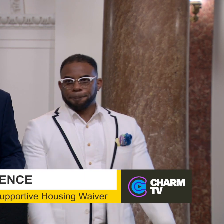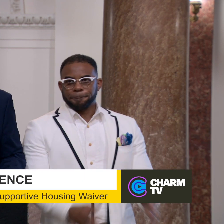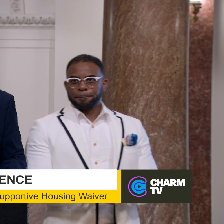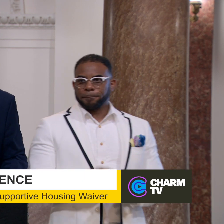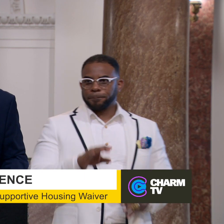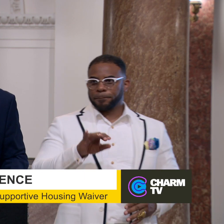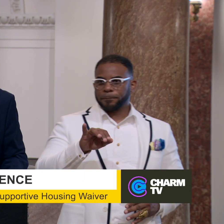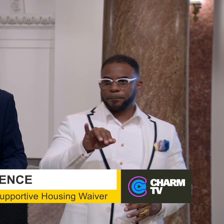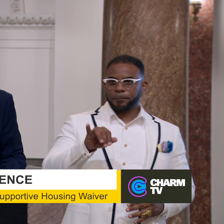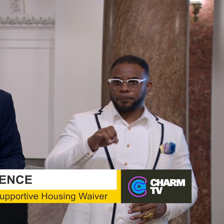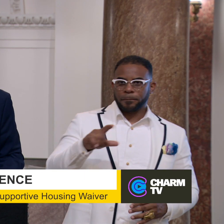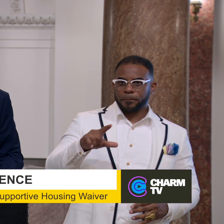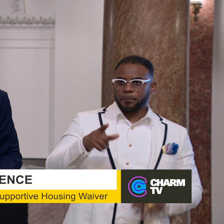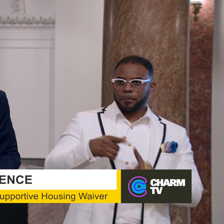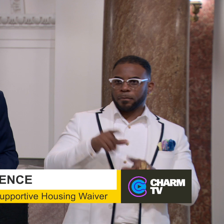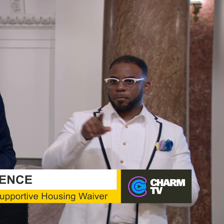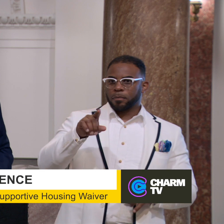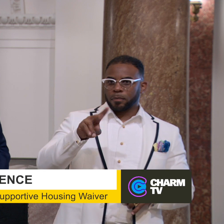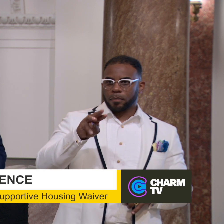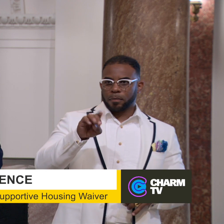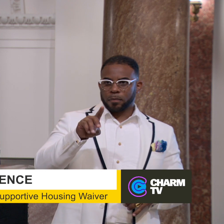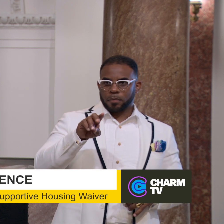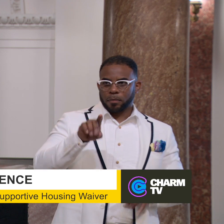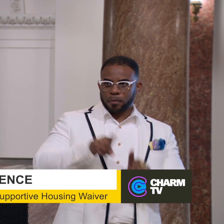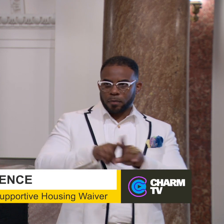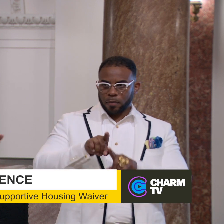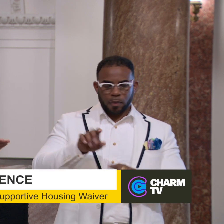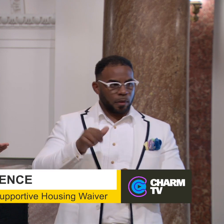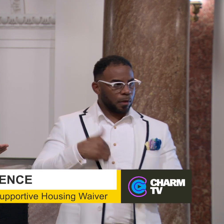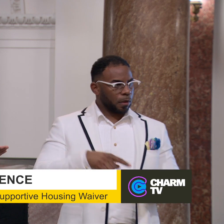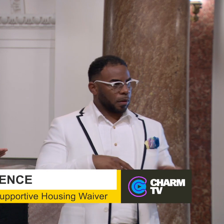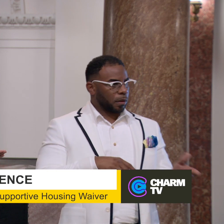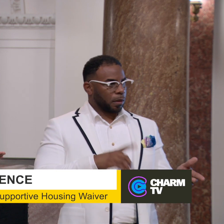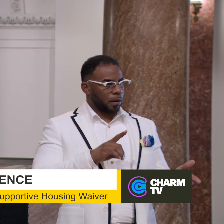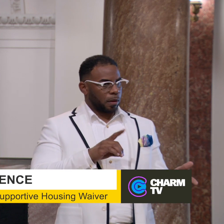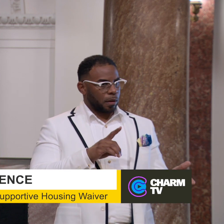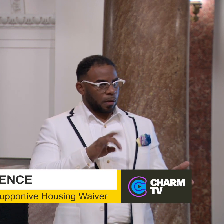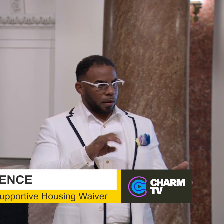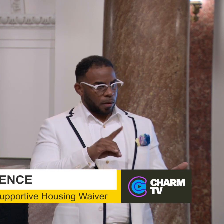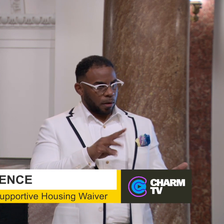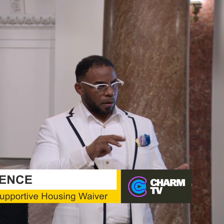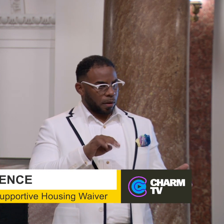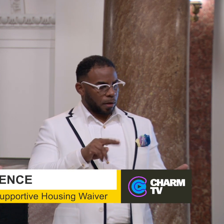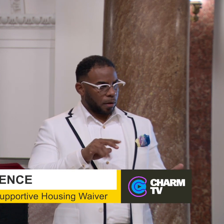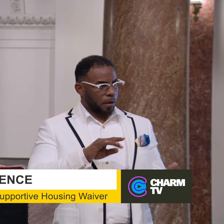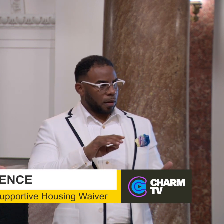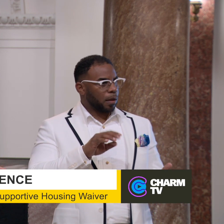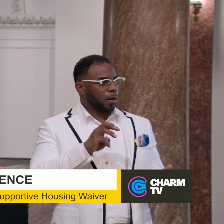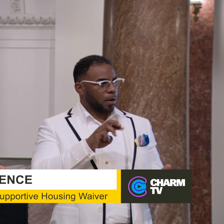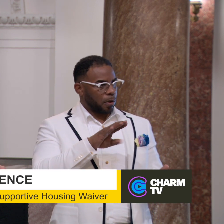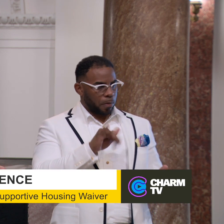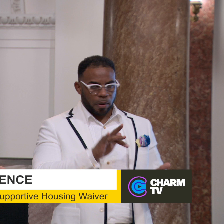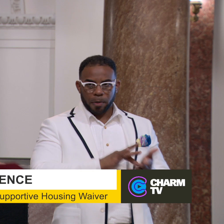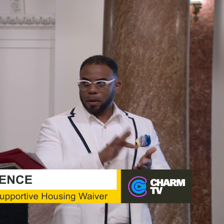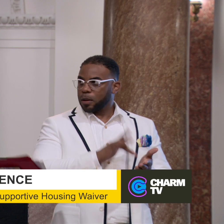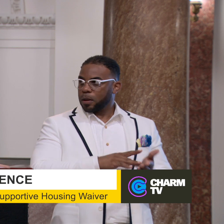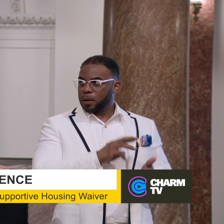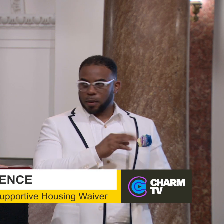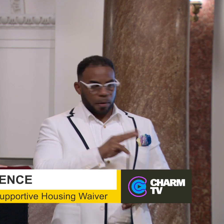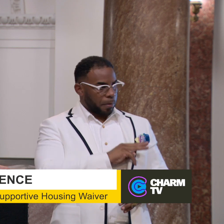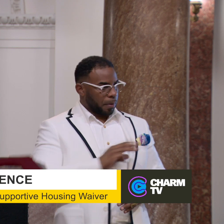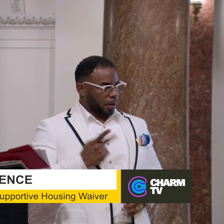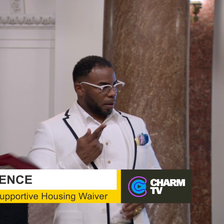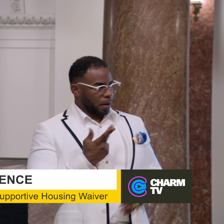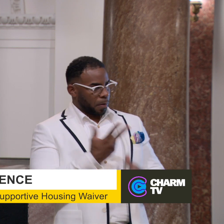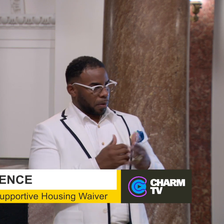Jill Donaldson from MedStar Harbor is with us. David Main from Mercy Medical Center, where apparently the mayor and I both